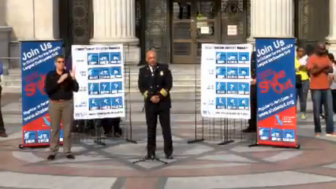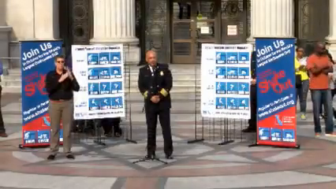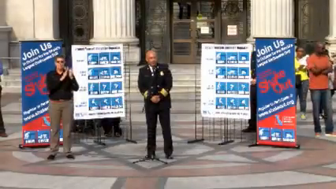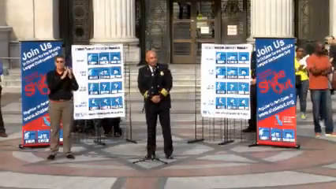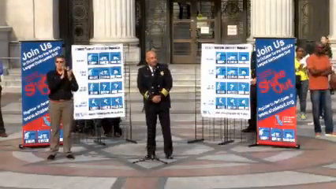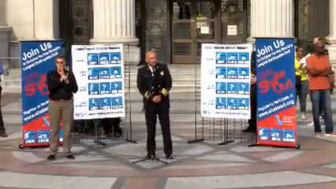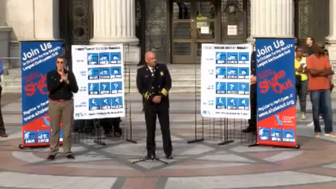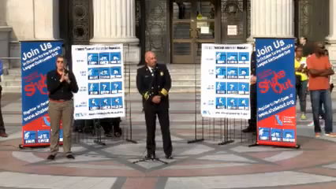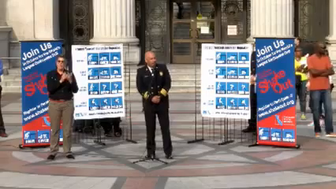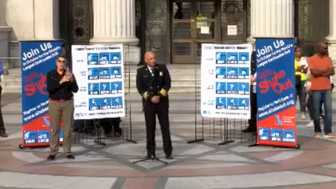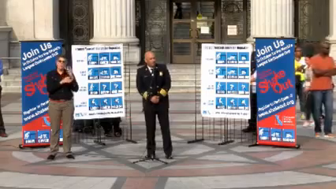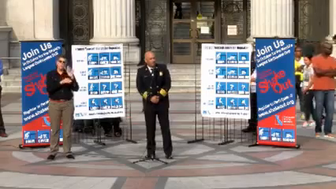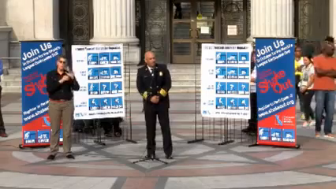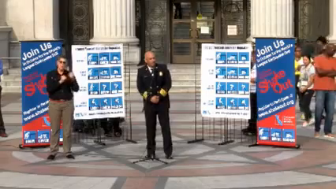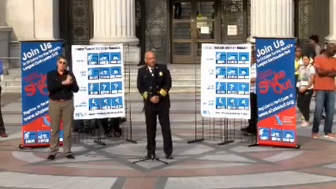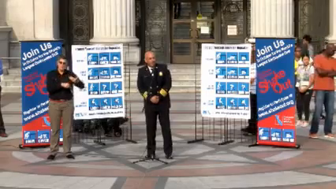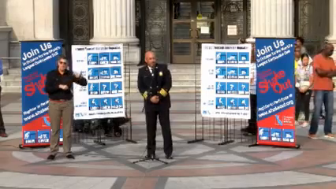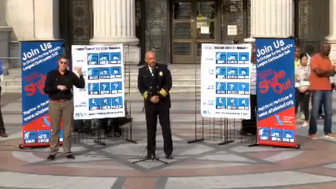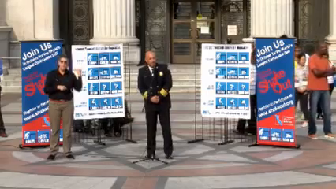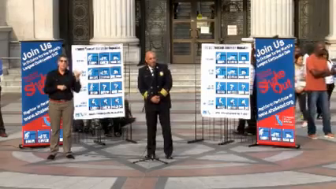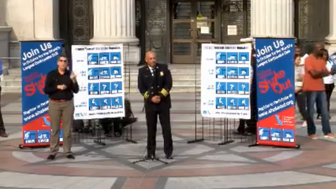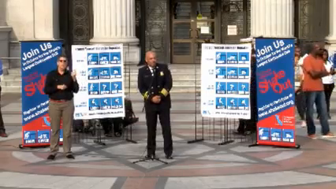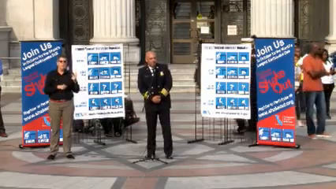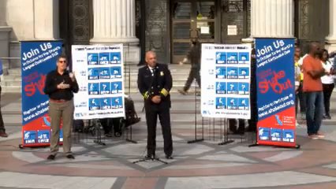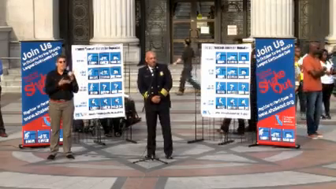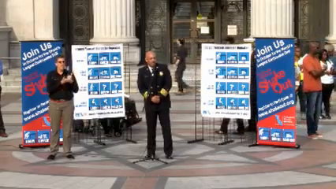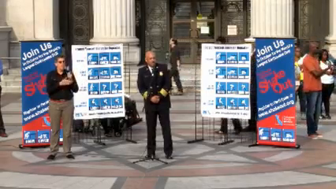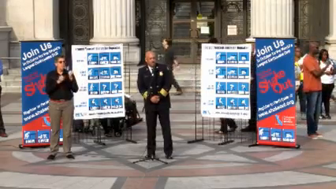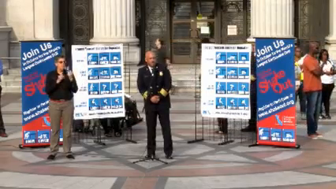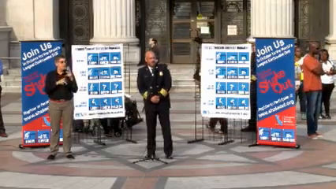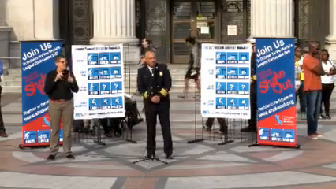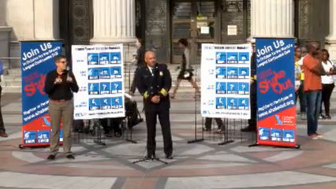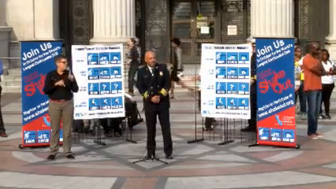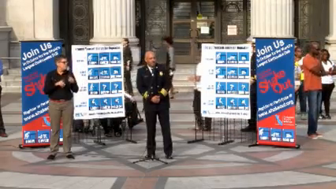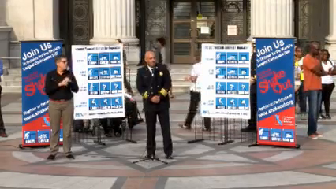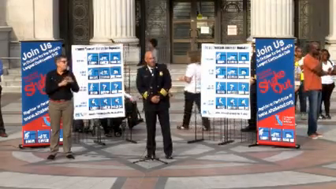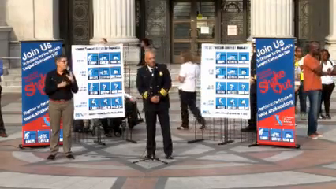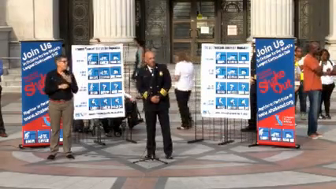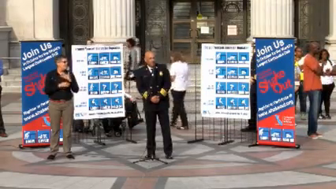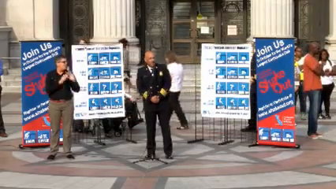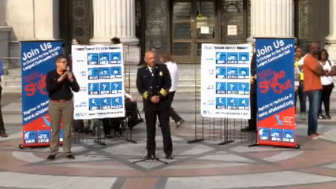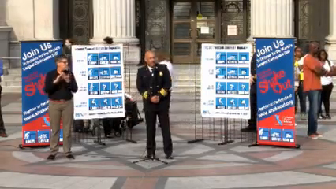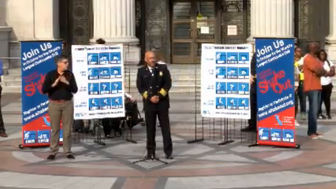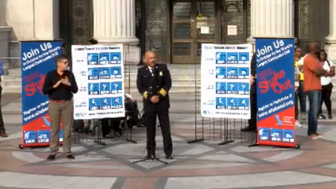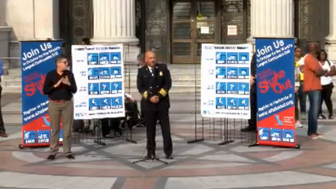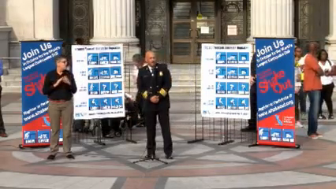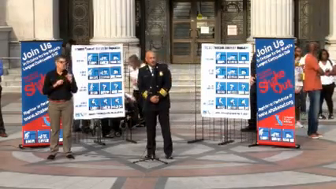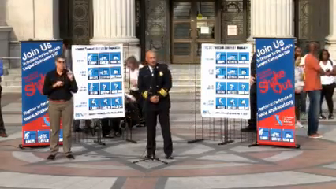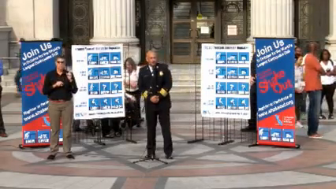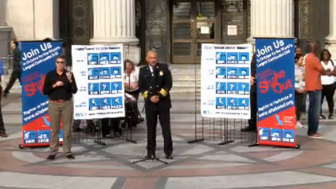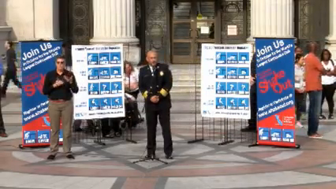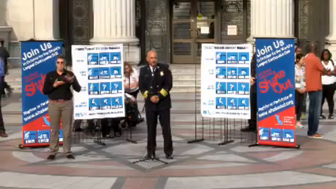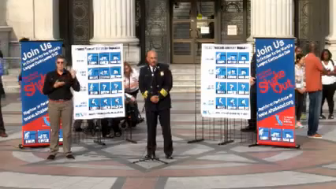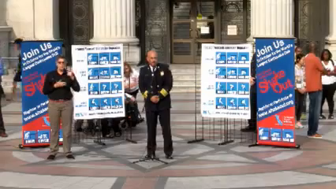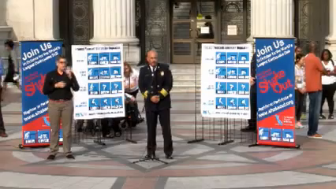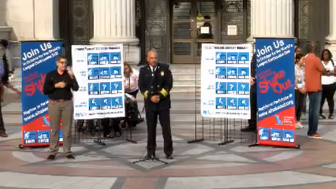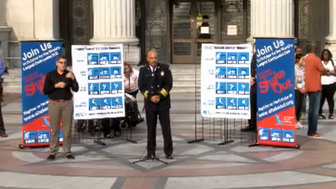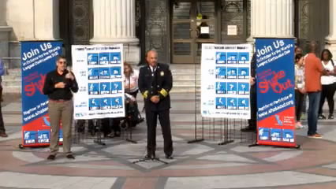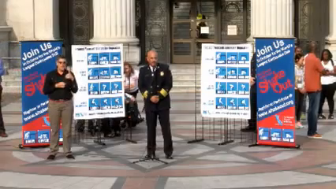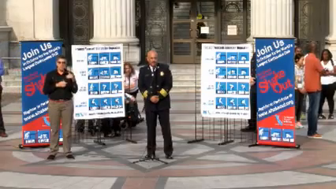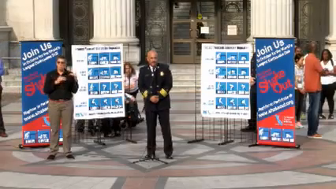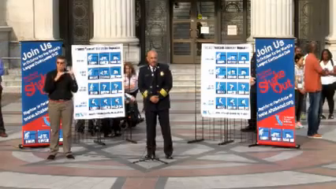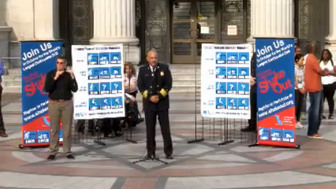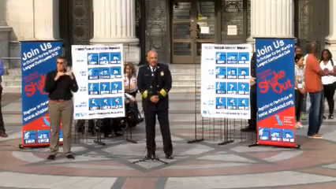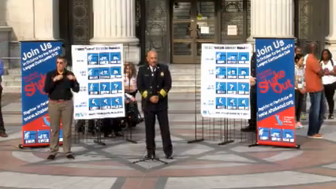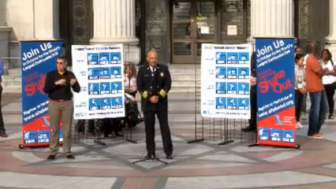years ago, which enabled many members within our community who were not afforded the opportunities that some of us take for